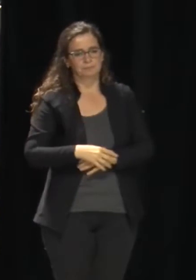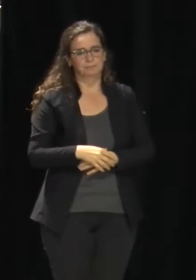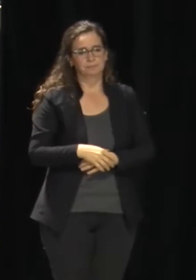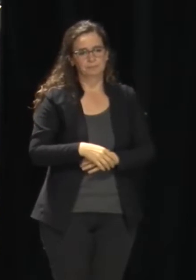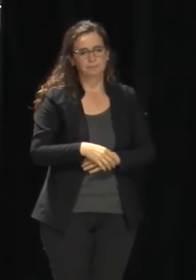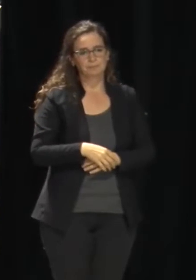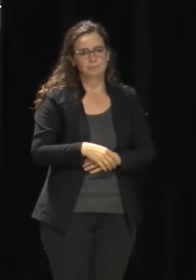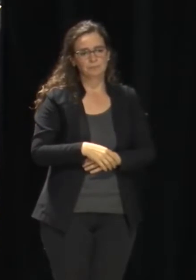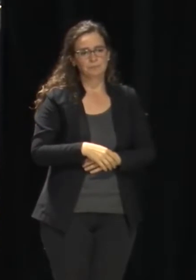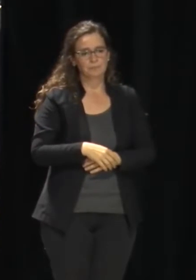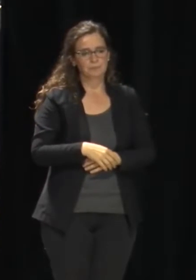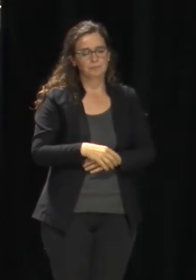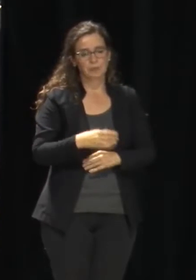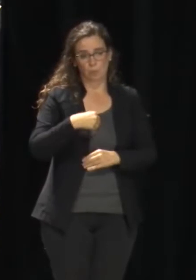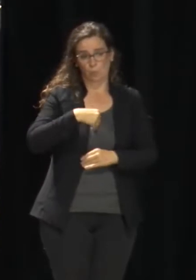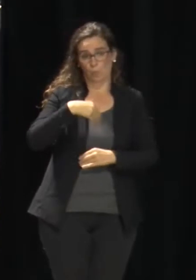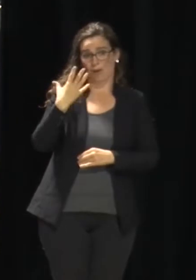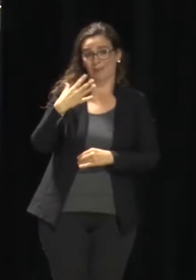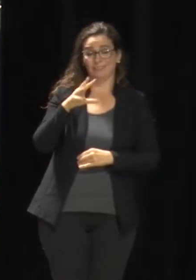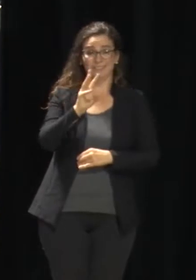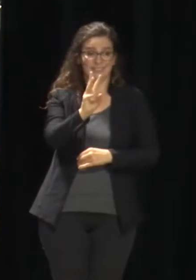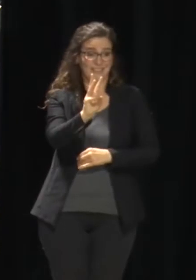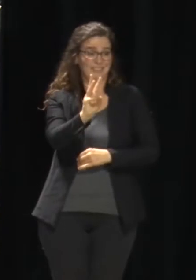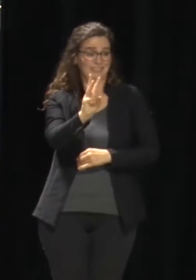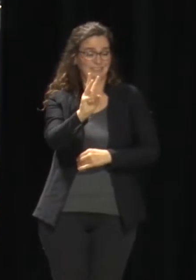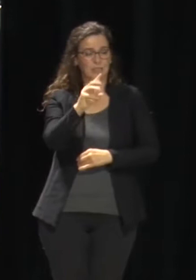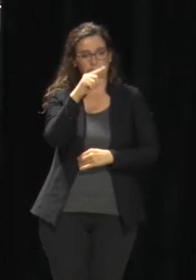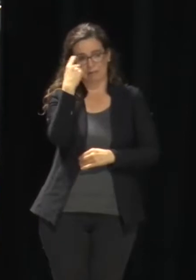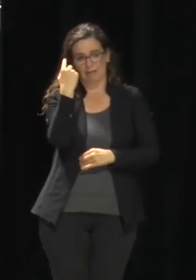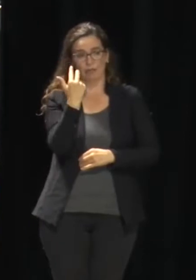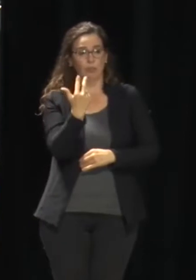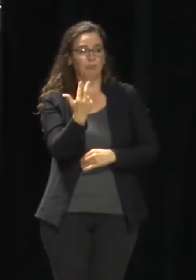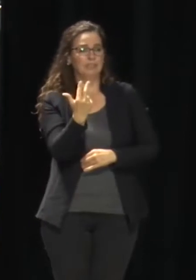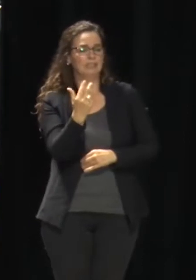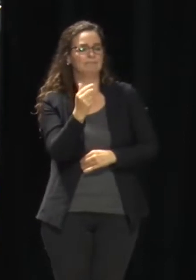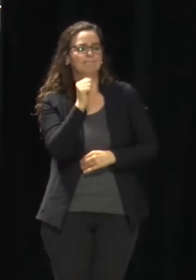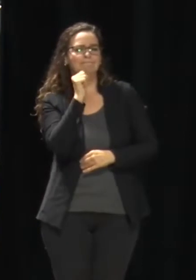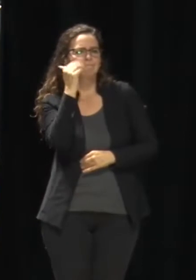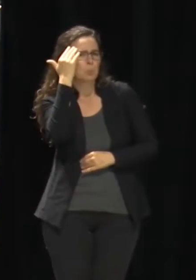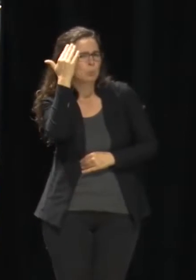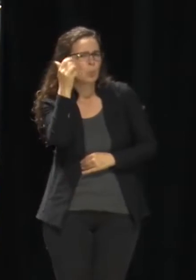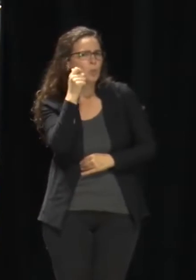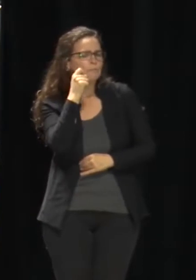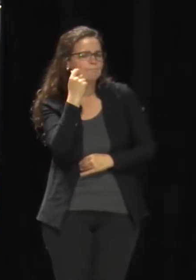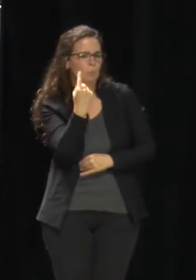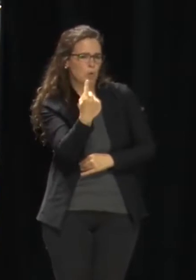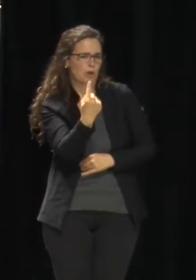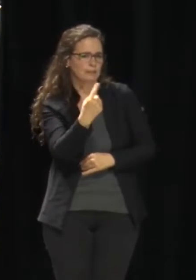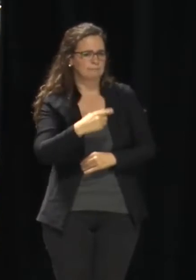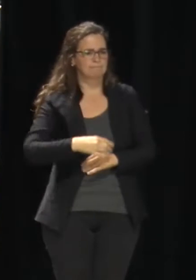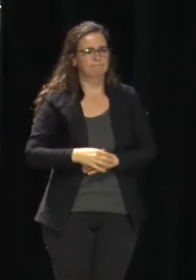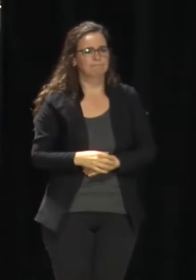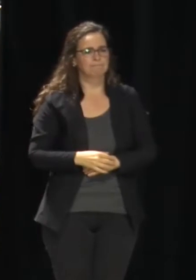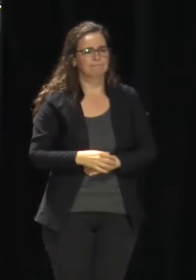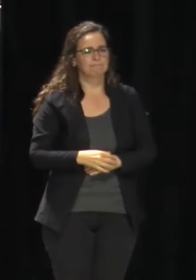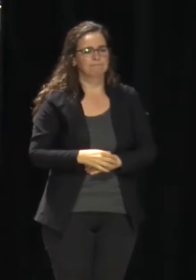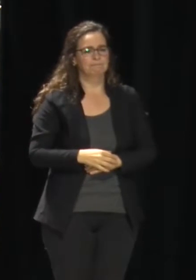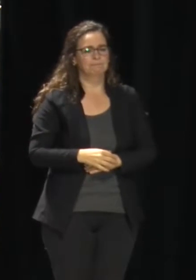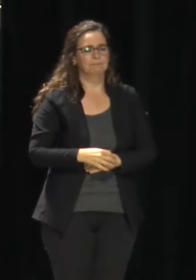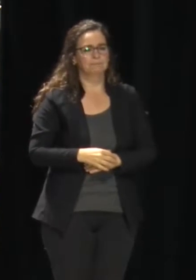One individual has not shared their demographic information with us. Looking at positive cases,